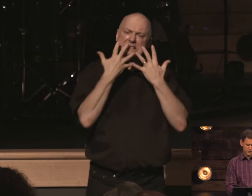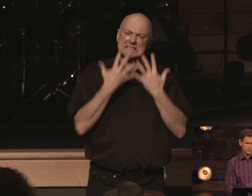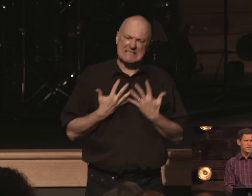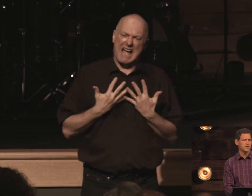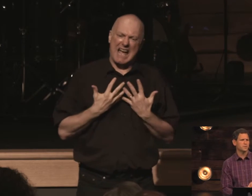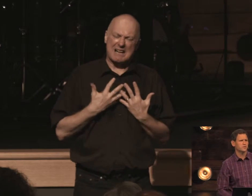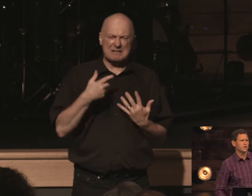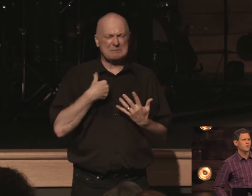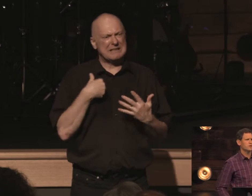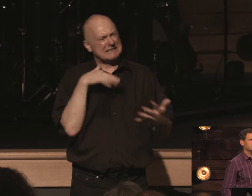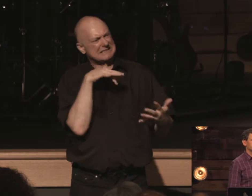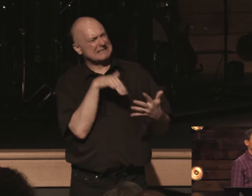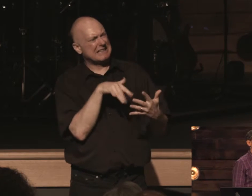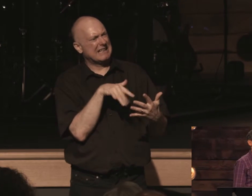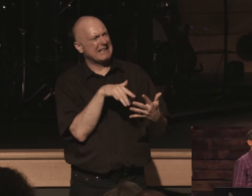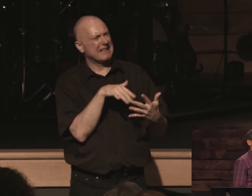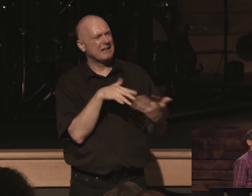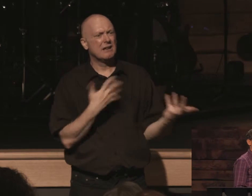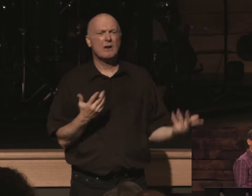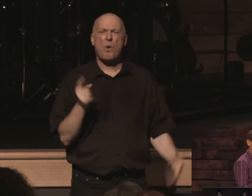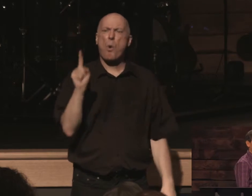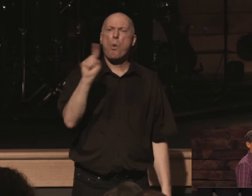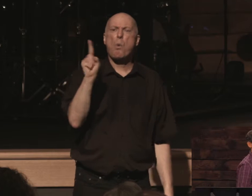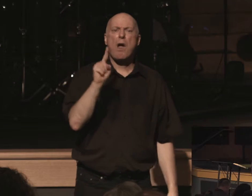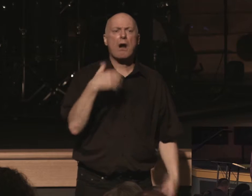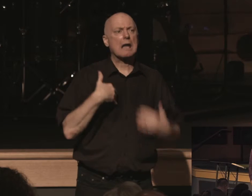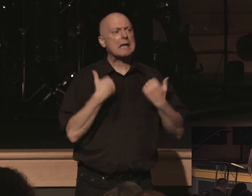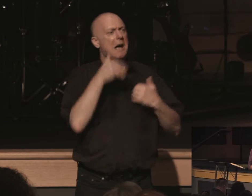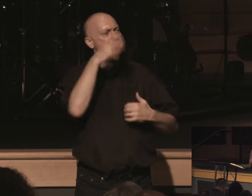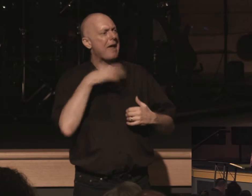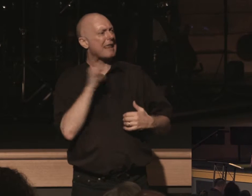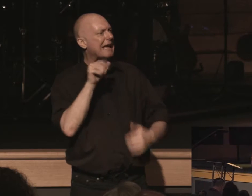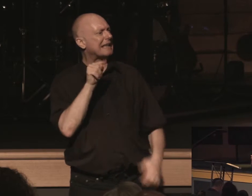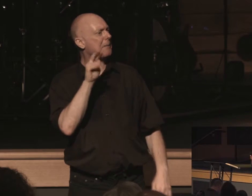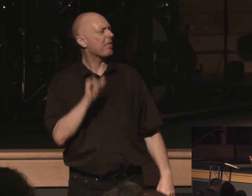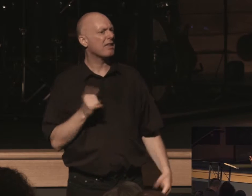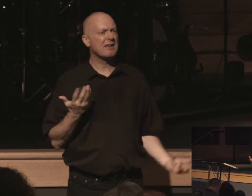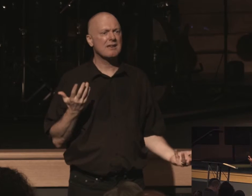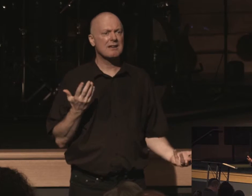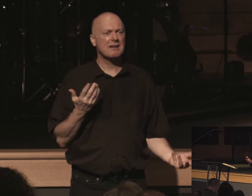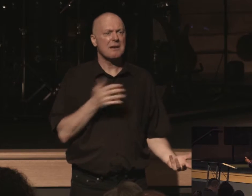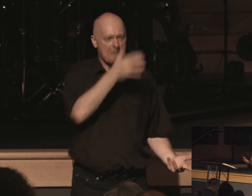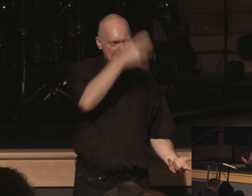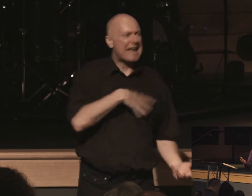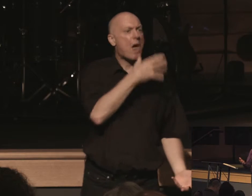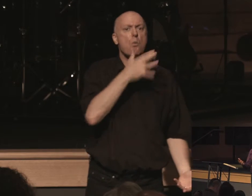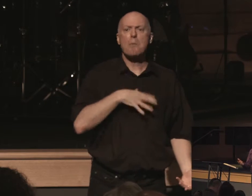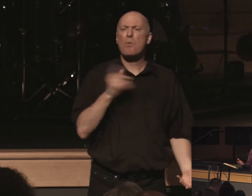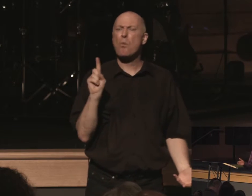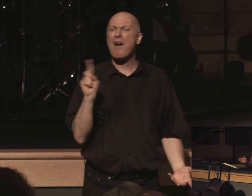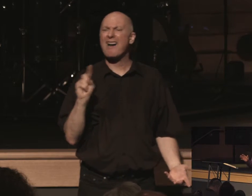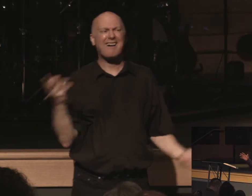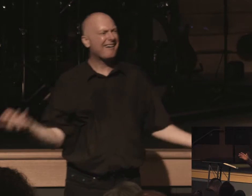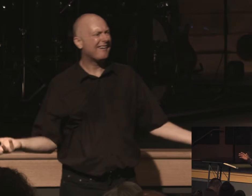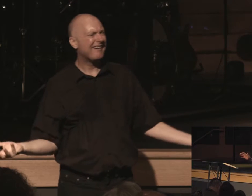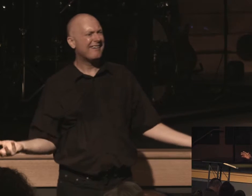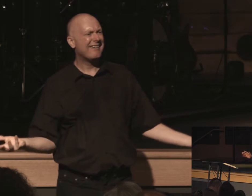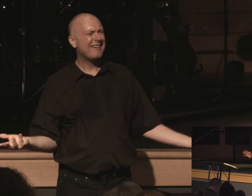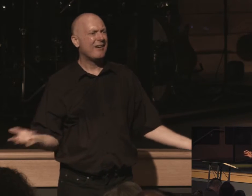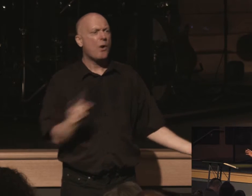this week i'm just like where are the young timothys in our day where are the young men and women in our day who are the young women and the